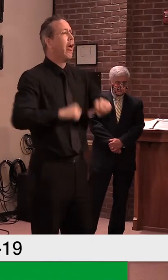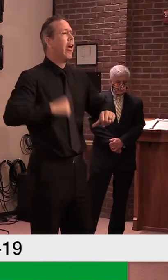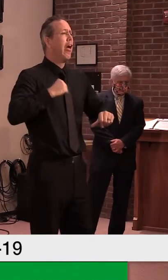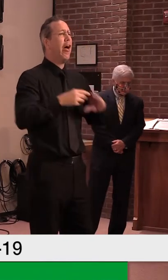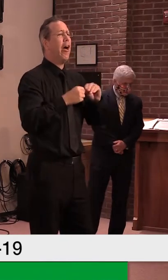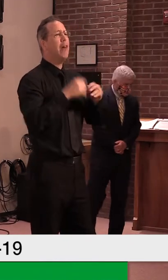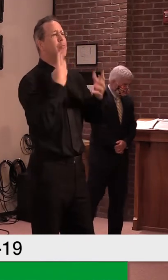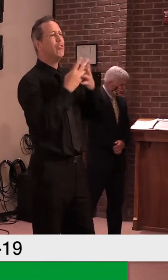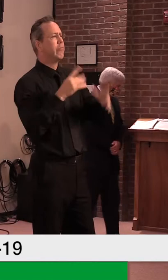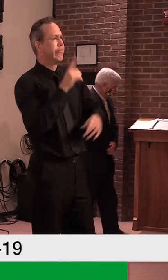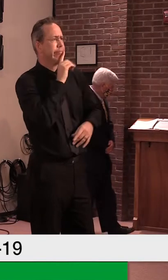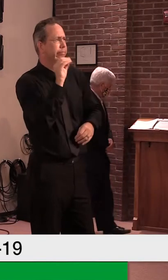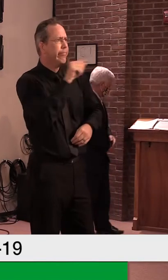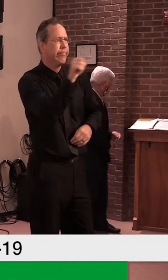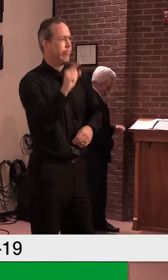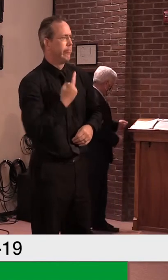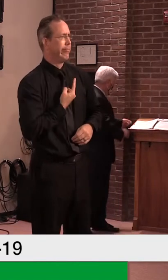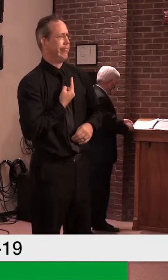All right, Mike.